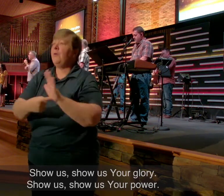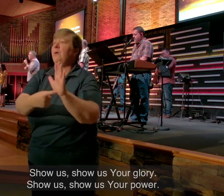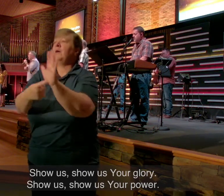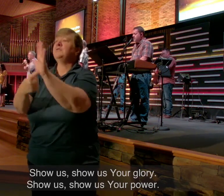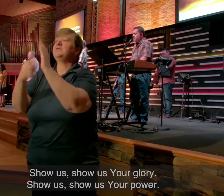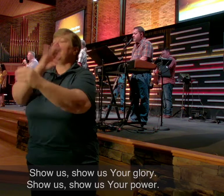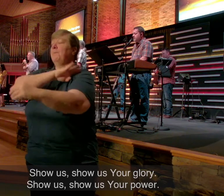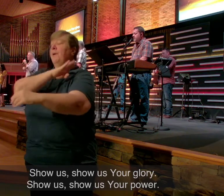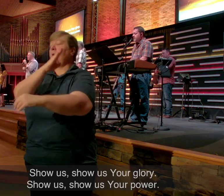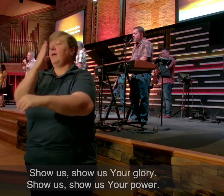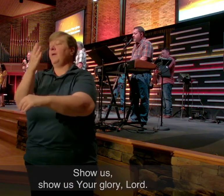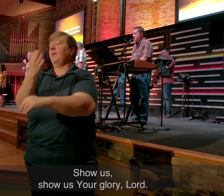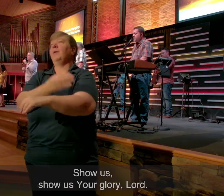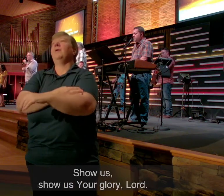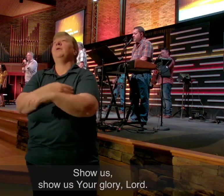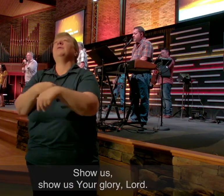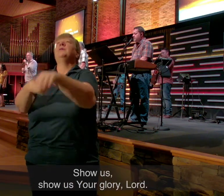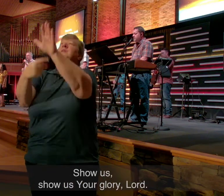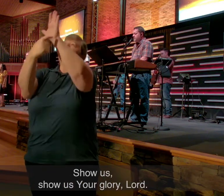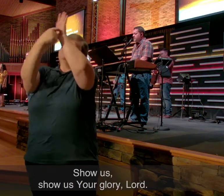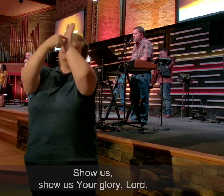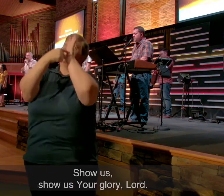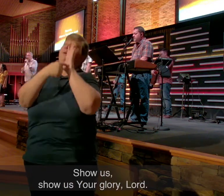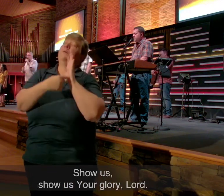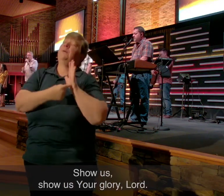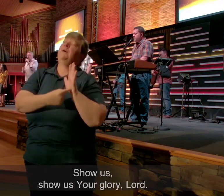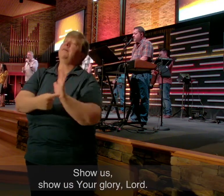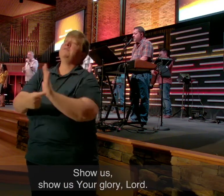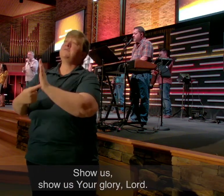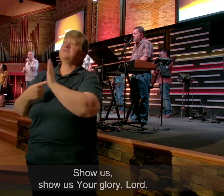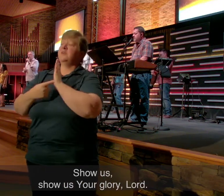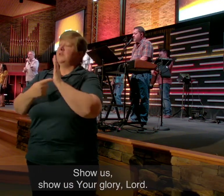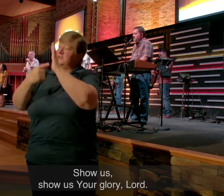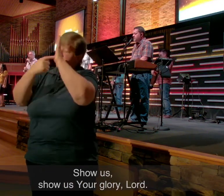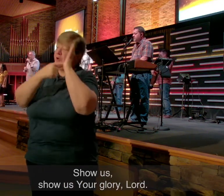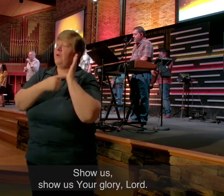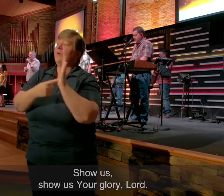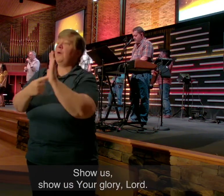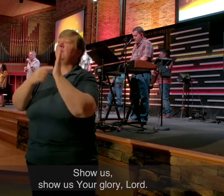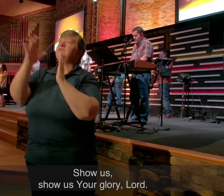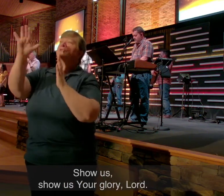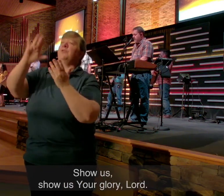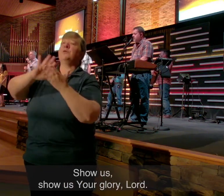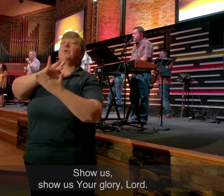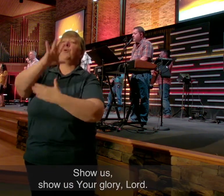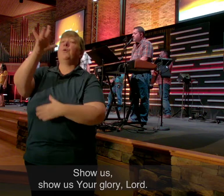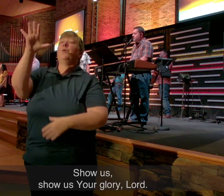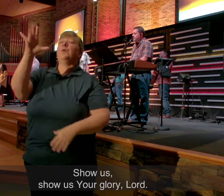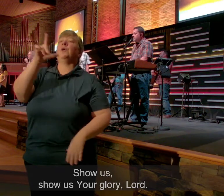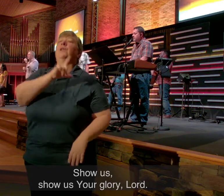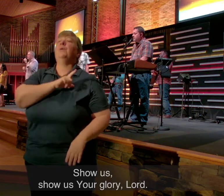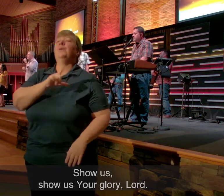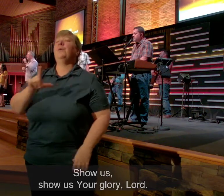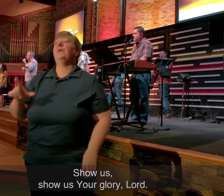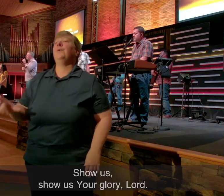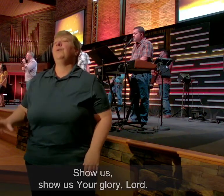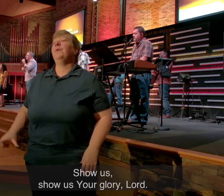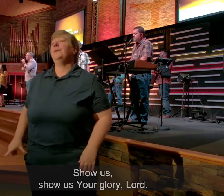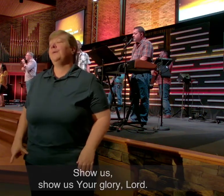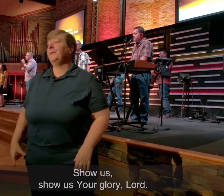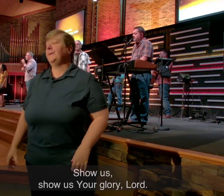us your power. Show us, show us your glory, Lord.